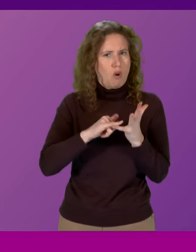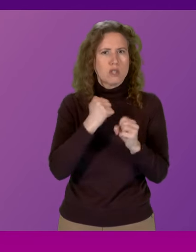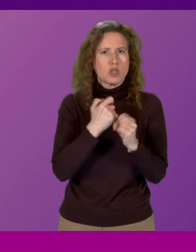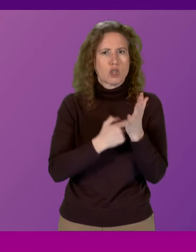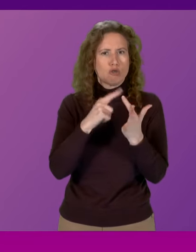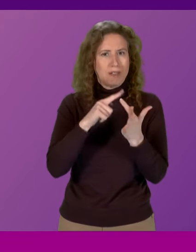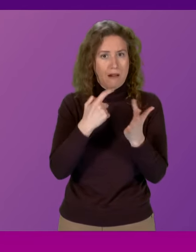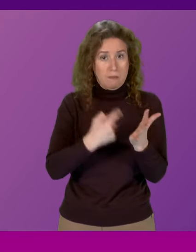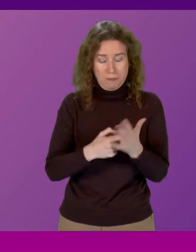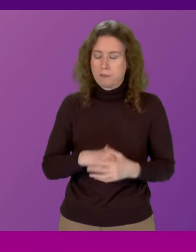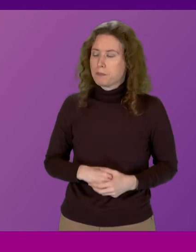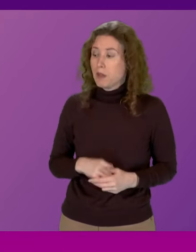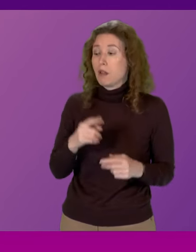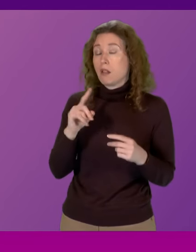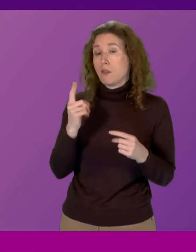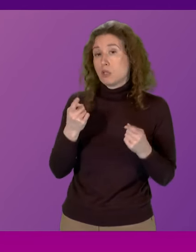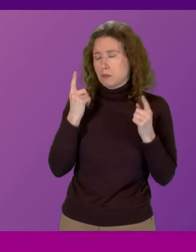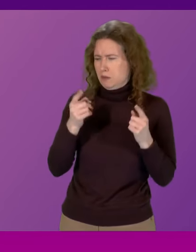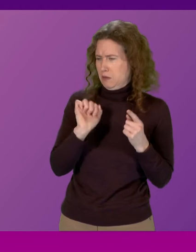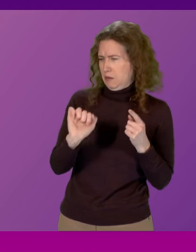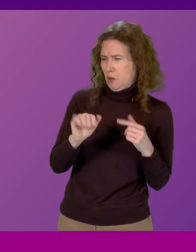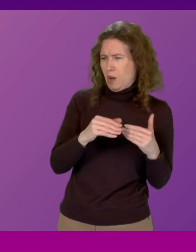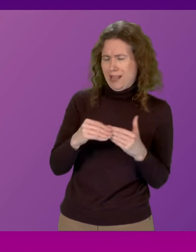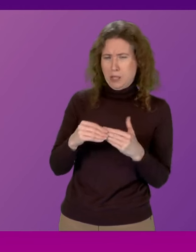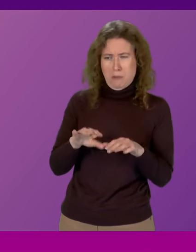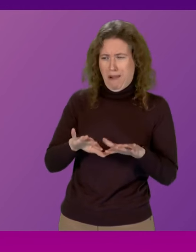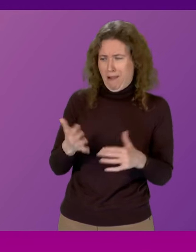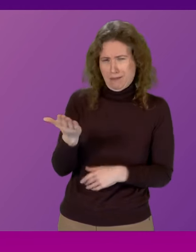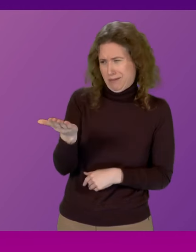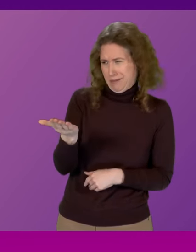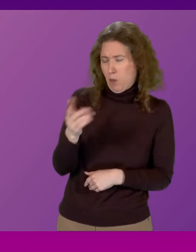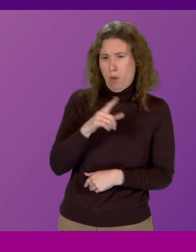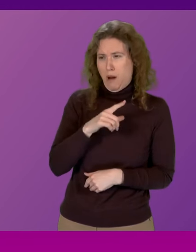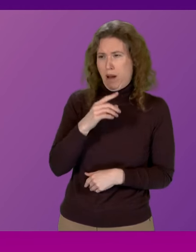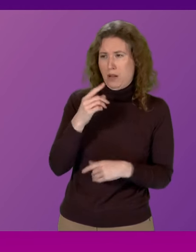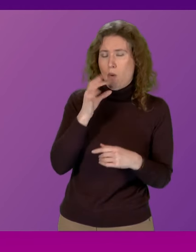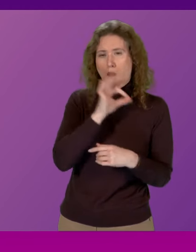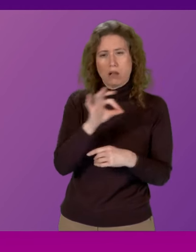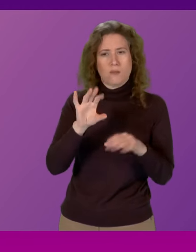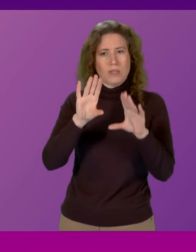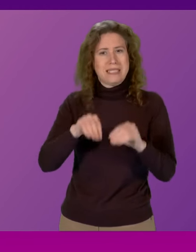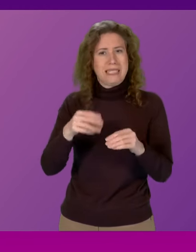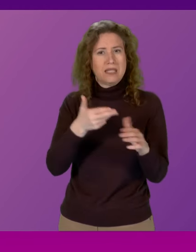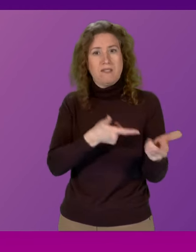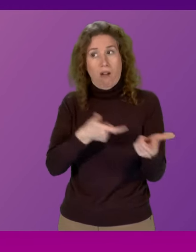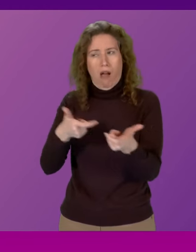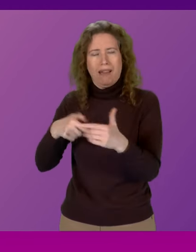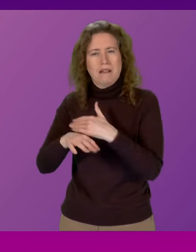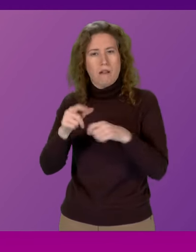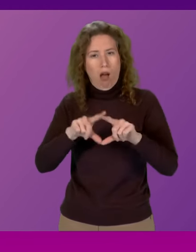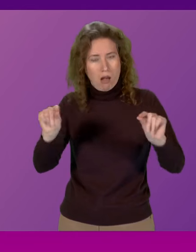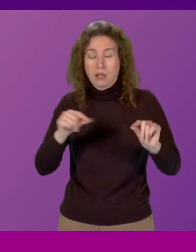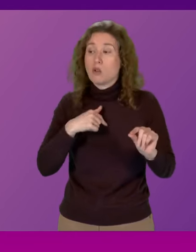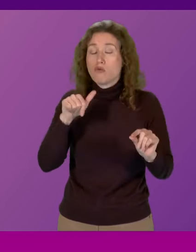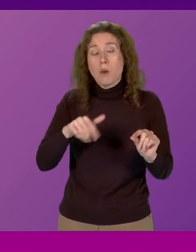The First Minister has shown a moral leadership completely lacking at Westminster with his calls for a ceasefire in Gaza and while the focus is rightly on trying to